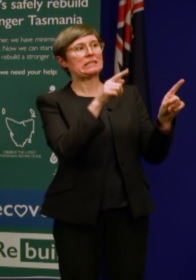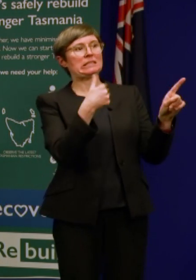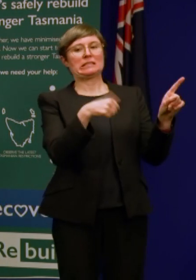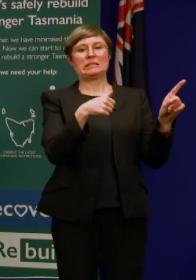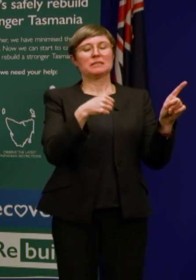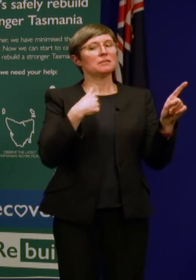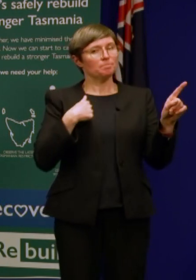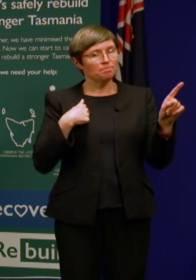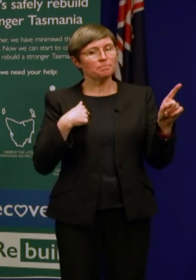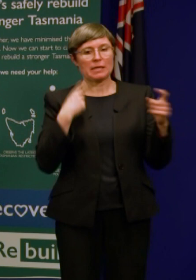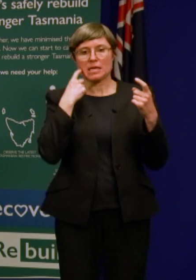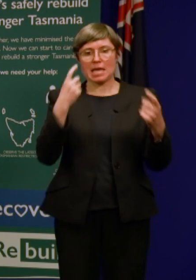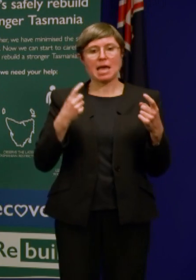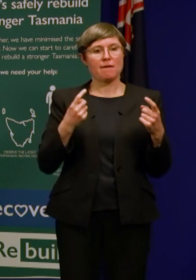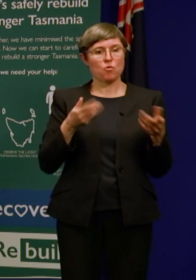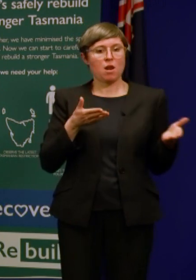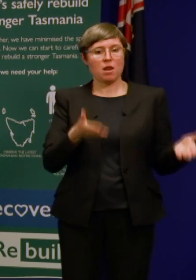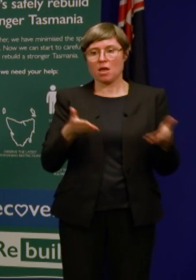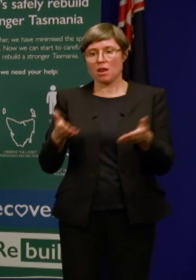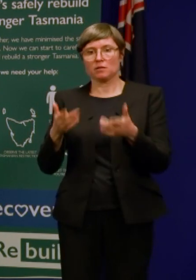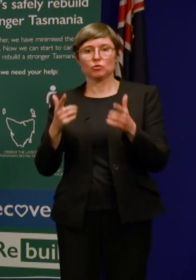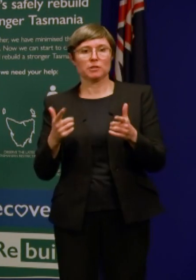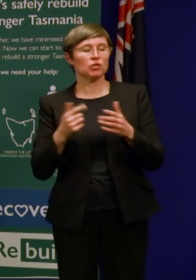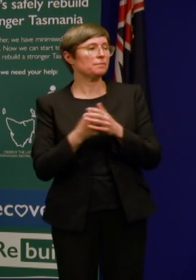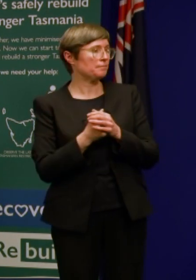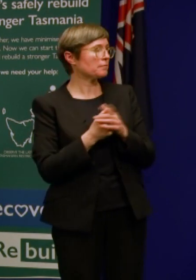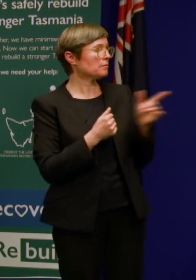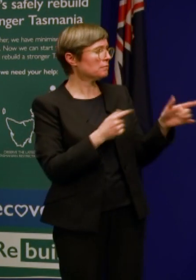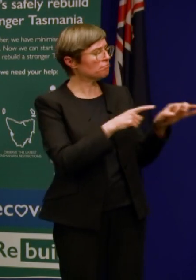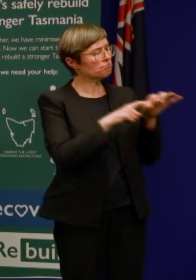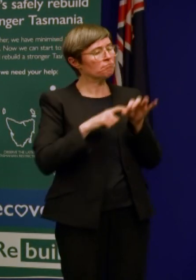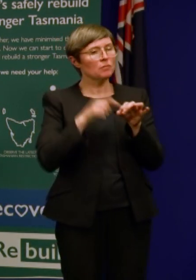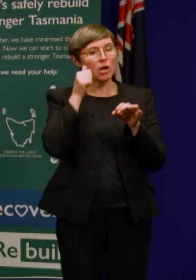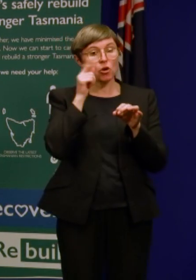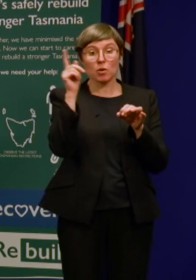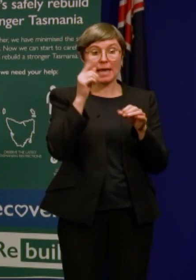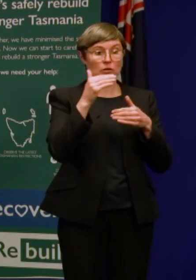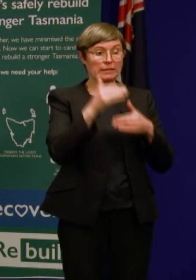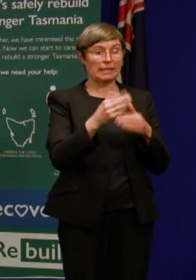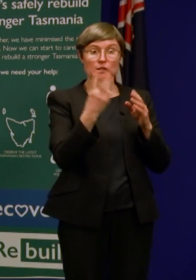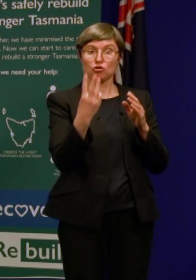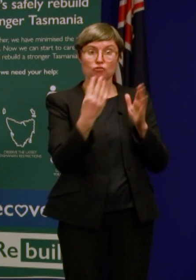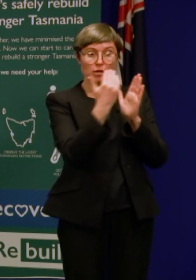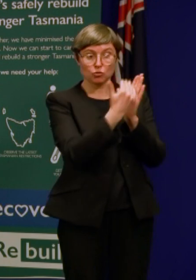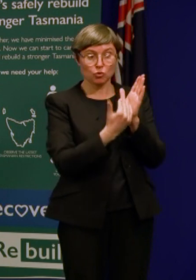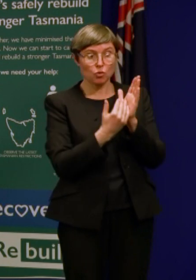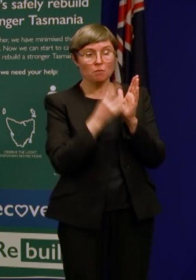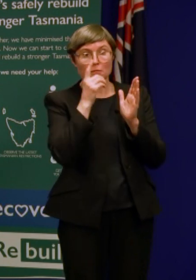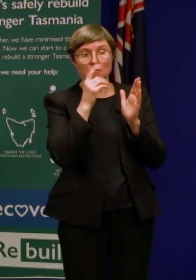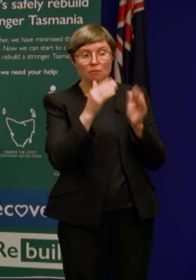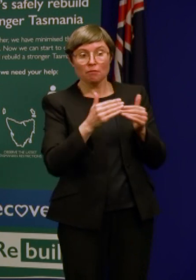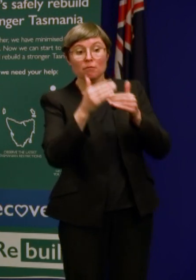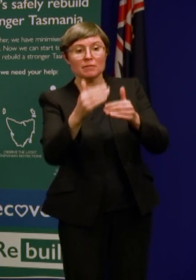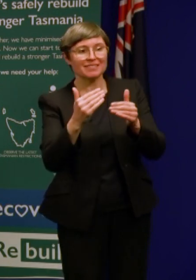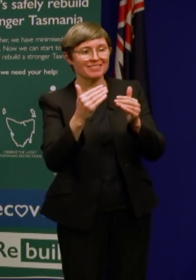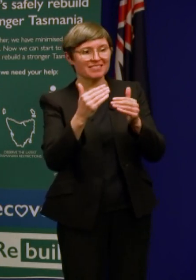to be very careful about further relaxations of measures. I know we are in stage three now but is there a stage four or is that just kind of